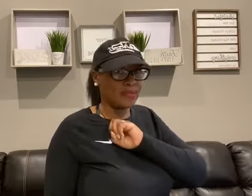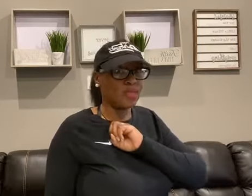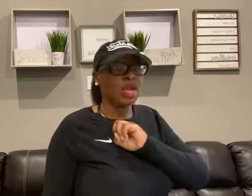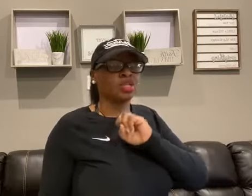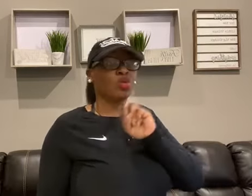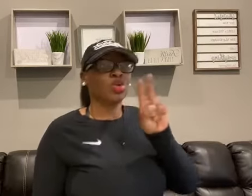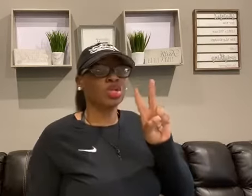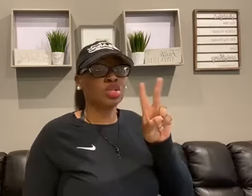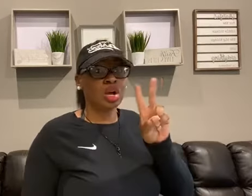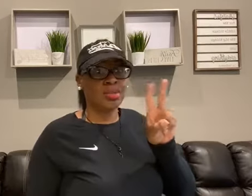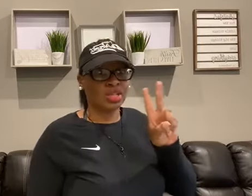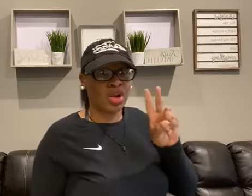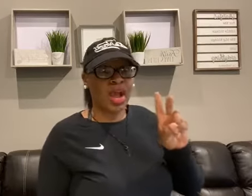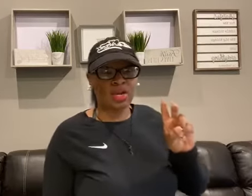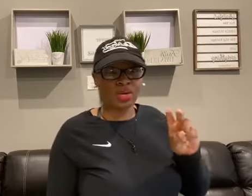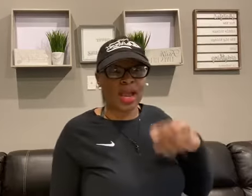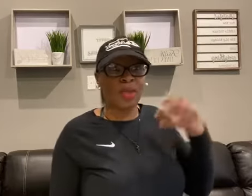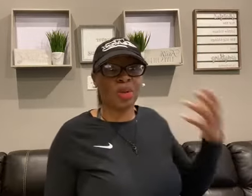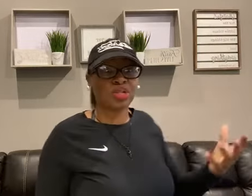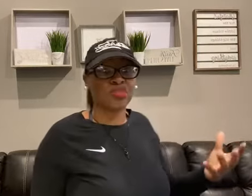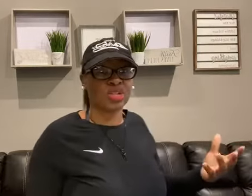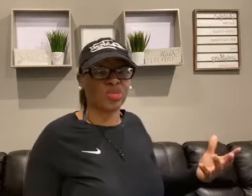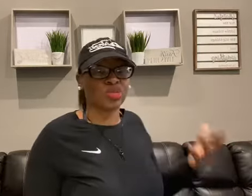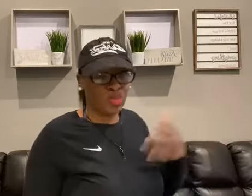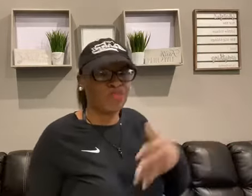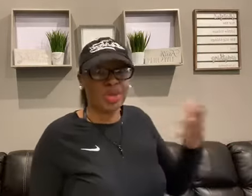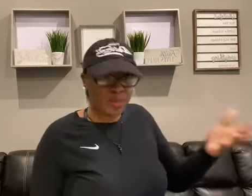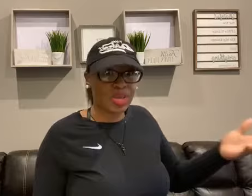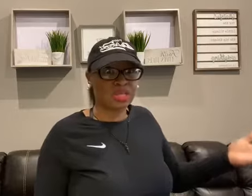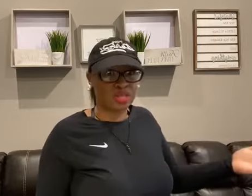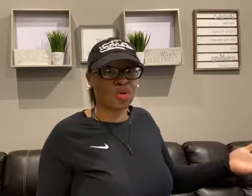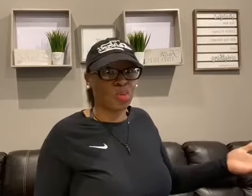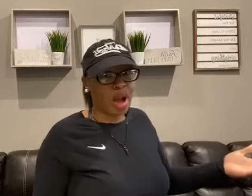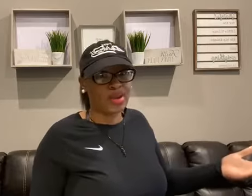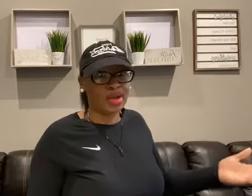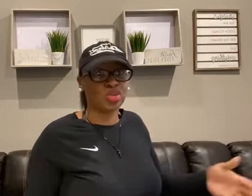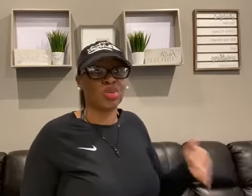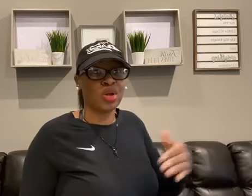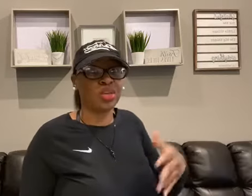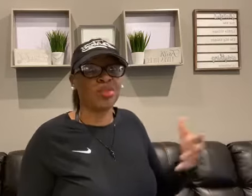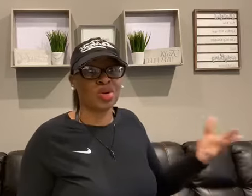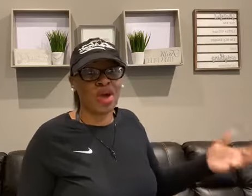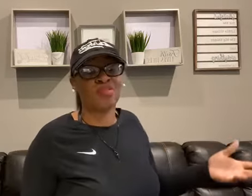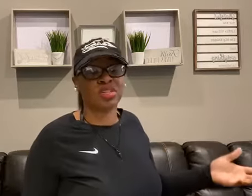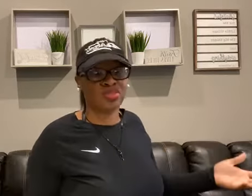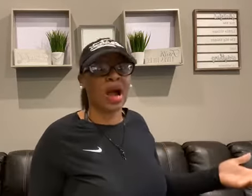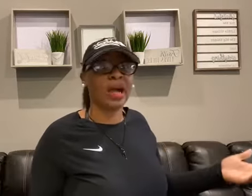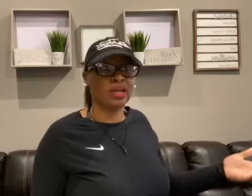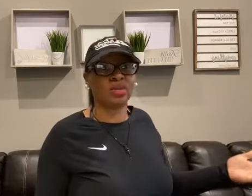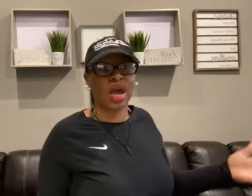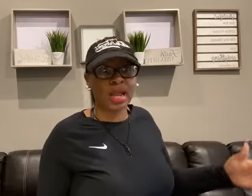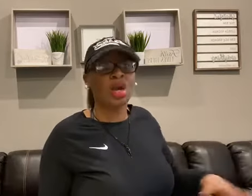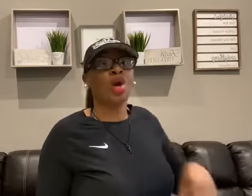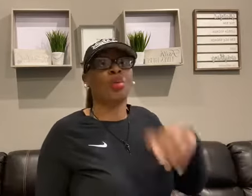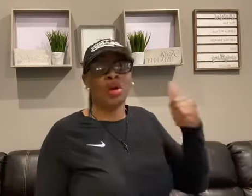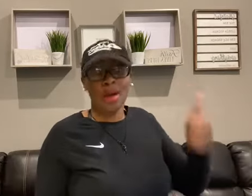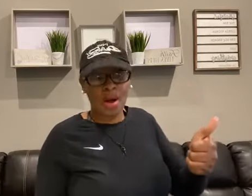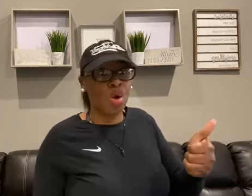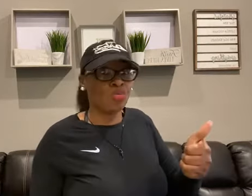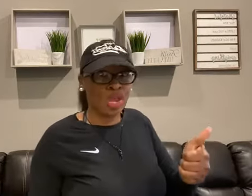right? So when you're talking about your ideal client, most of us, we've been in business for a while now, so we know the demographics of our ideal client. We know how old